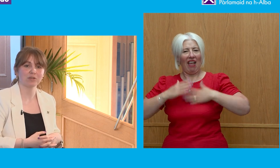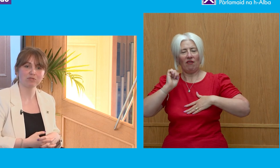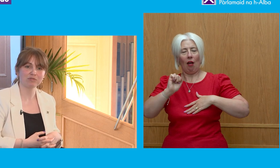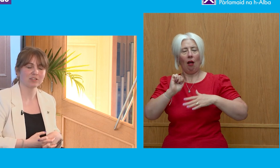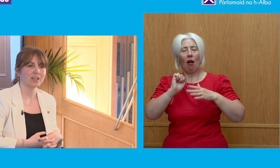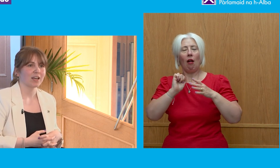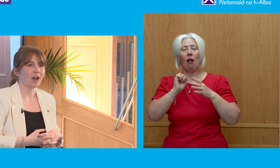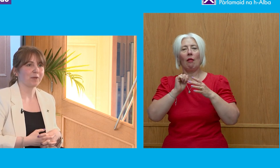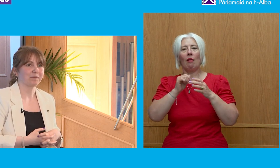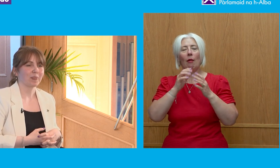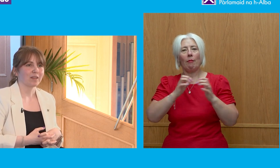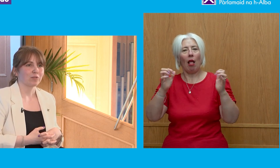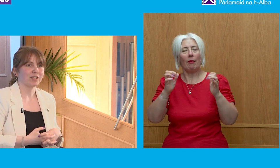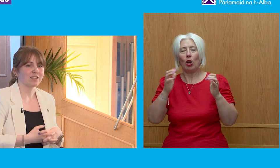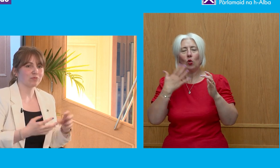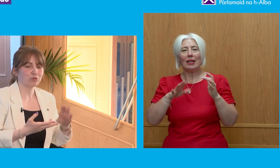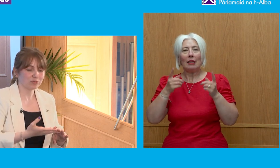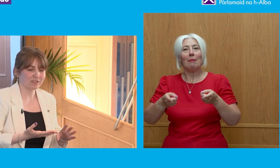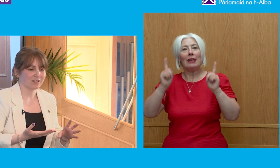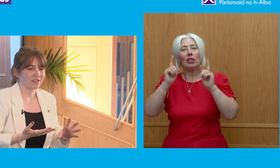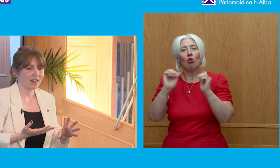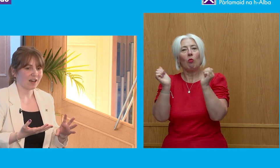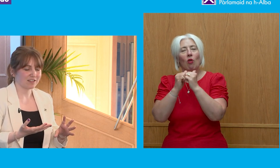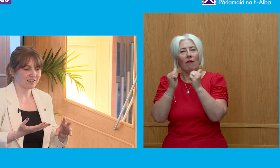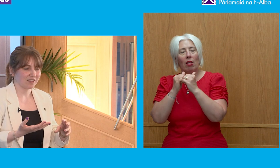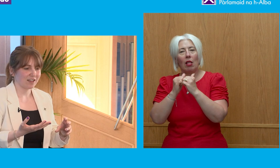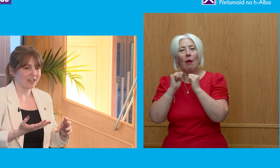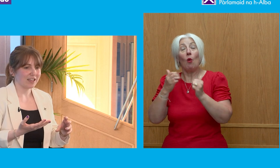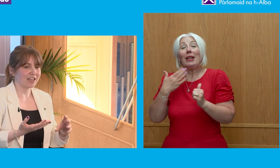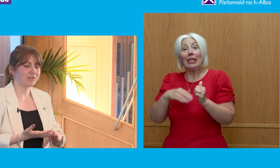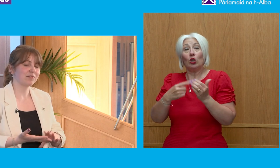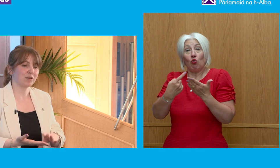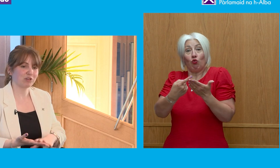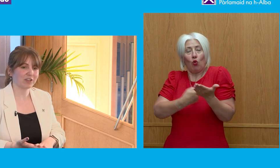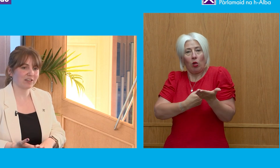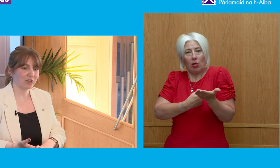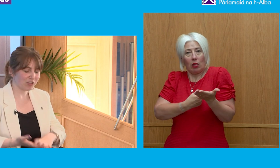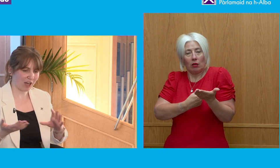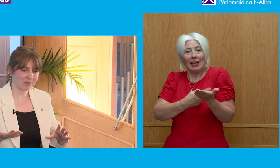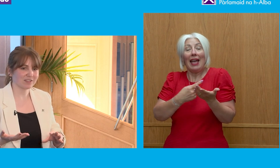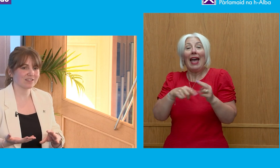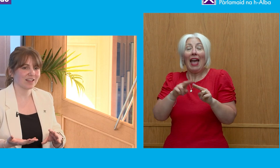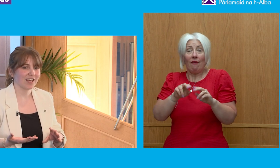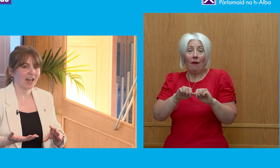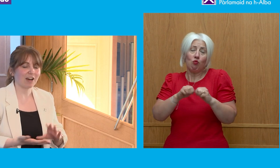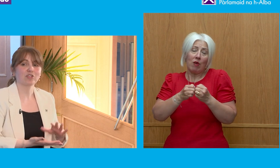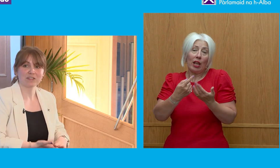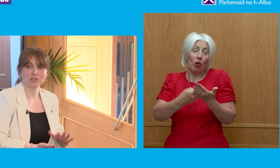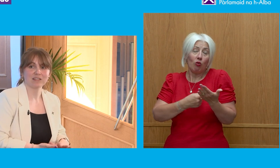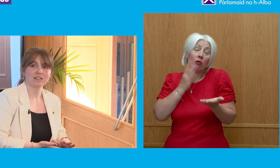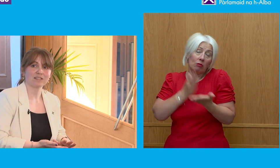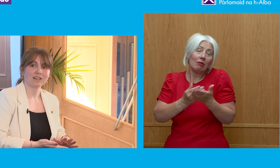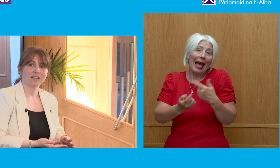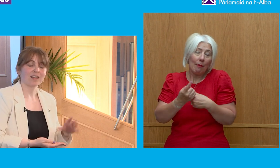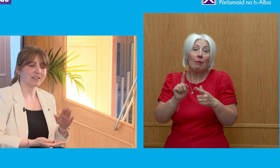ministerial approval. We need rules that even if they're broken, which happens, have